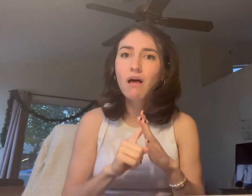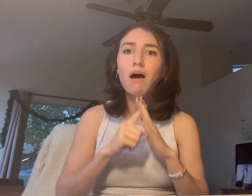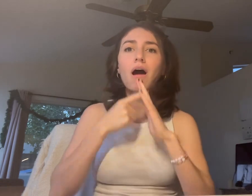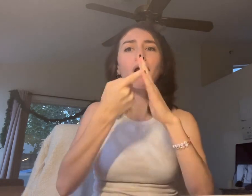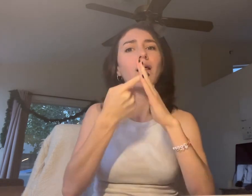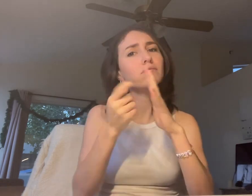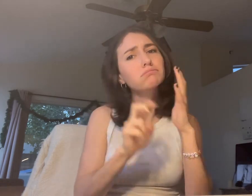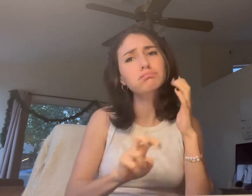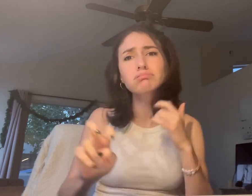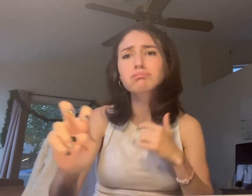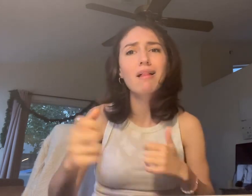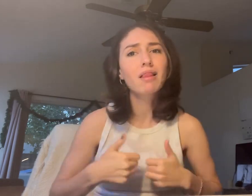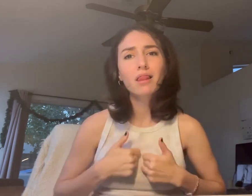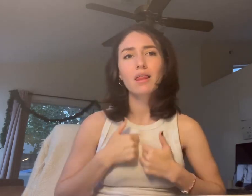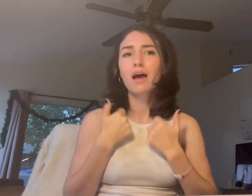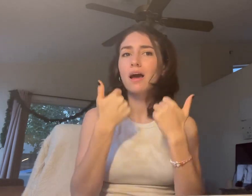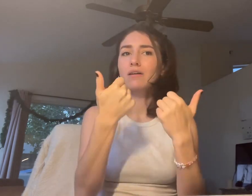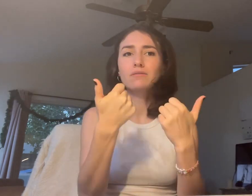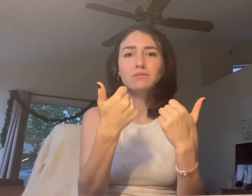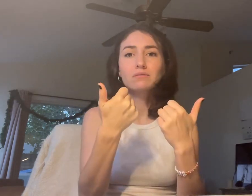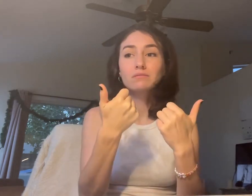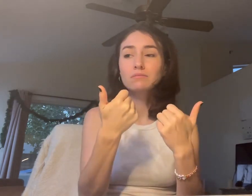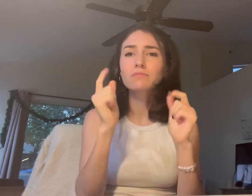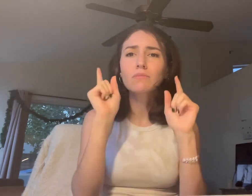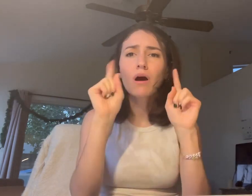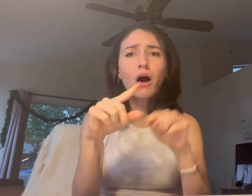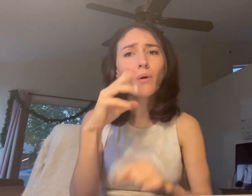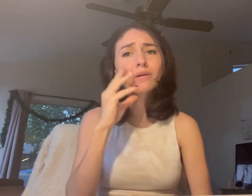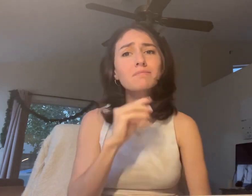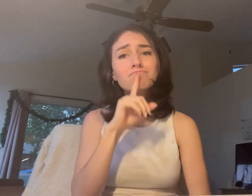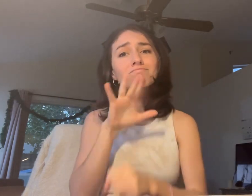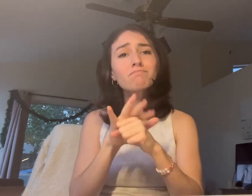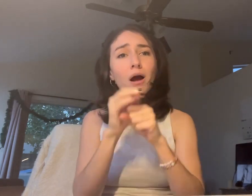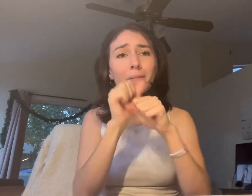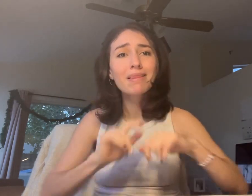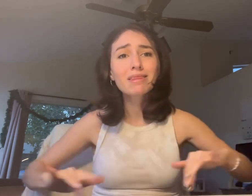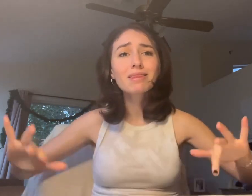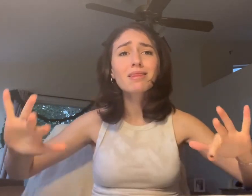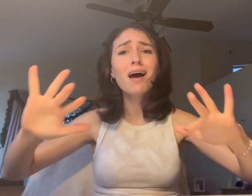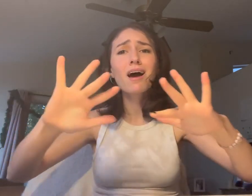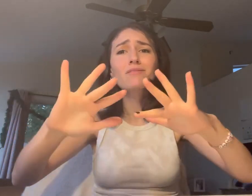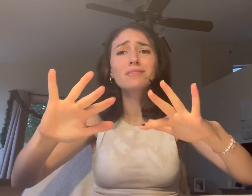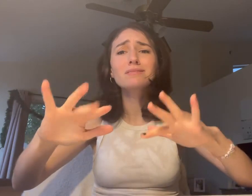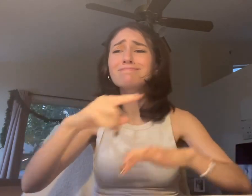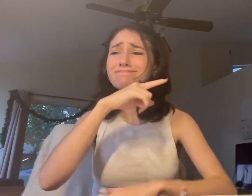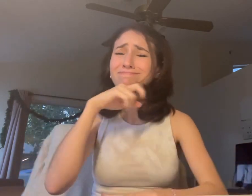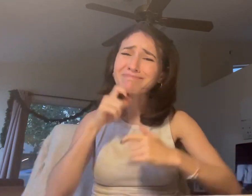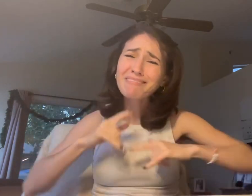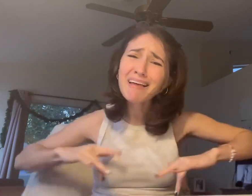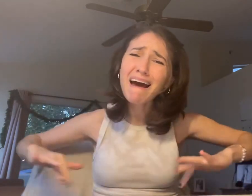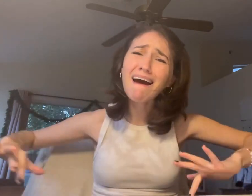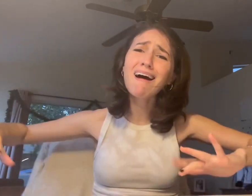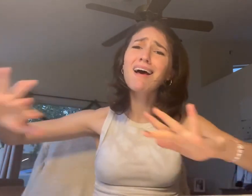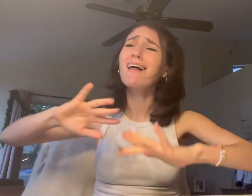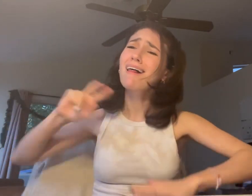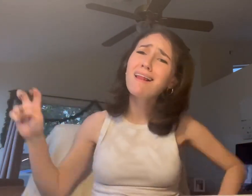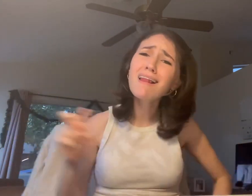to the promised land. She's traveling through the desert.